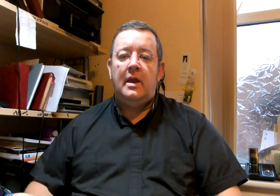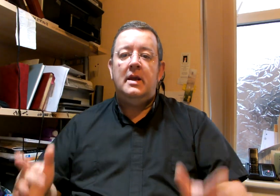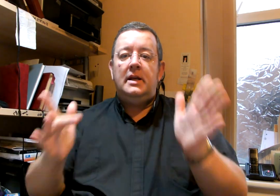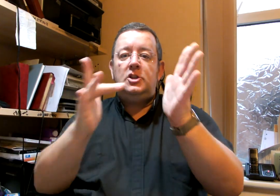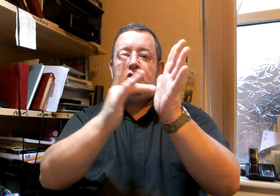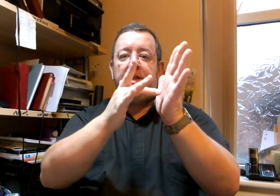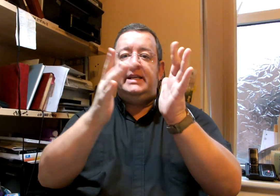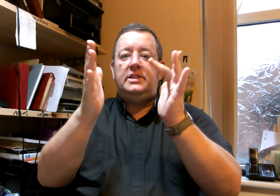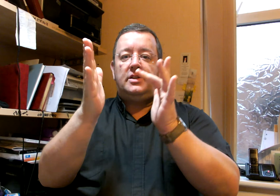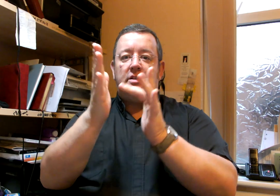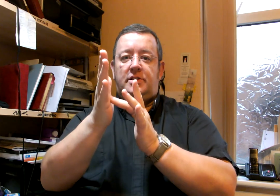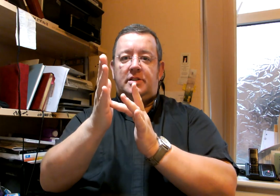Jesus.